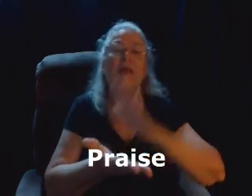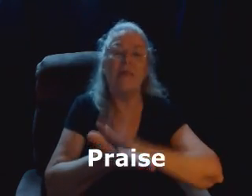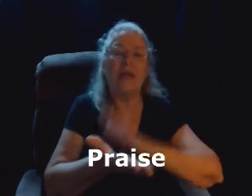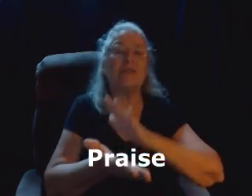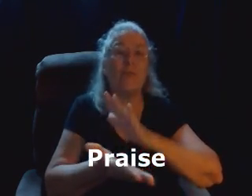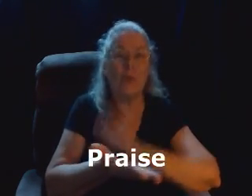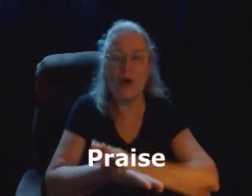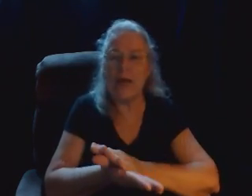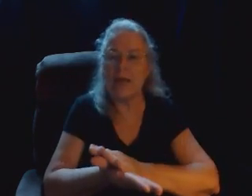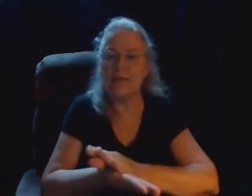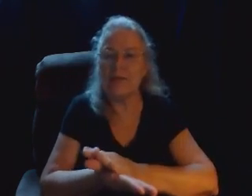That's praise.